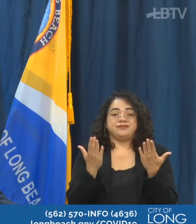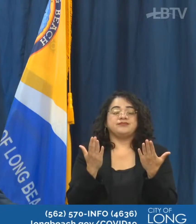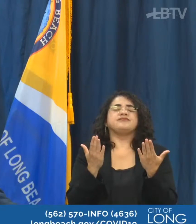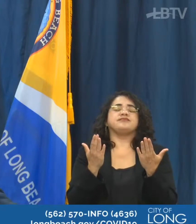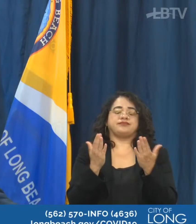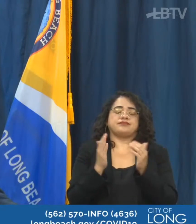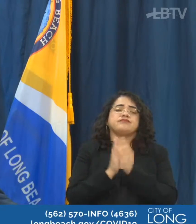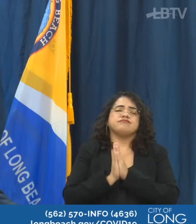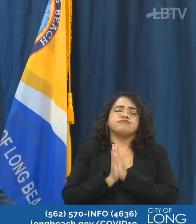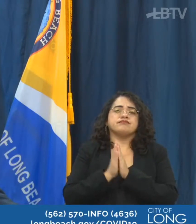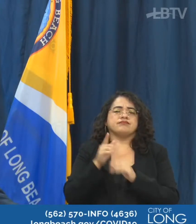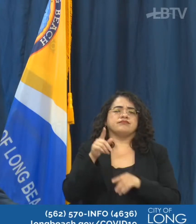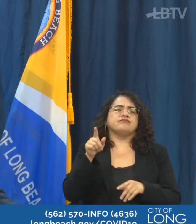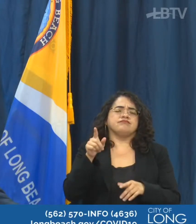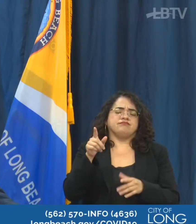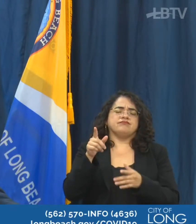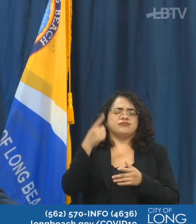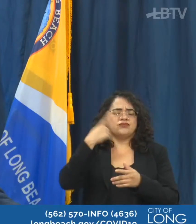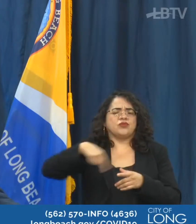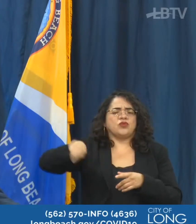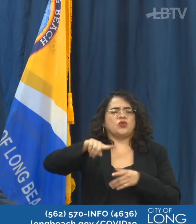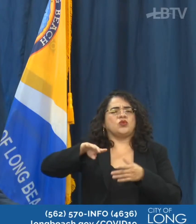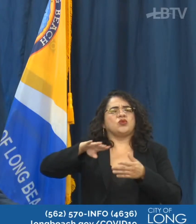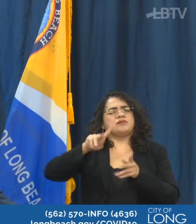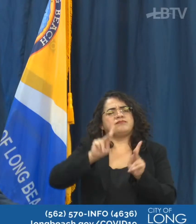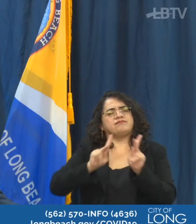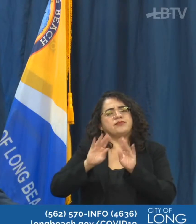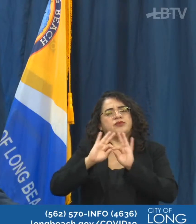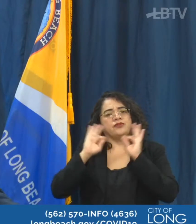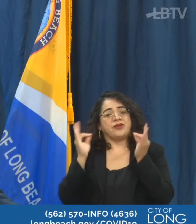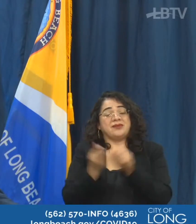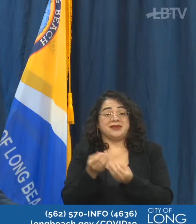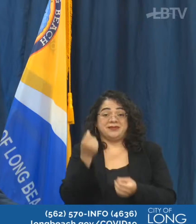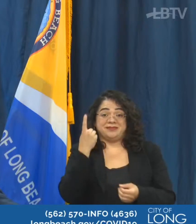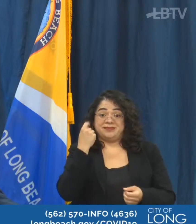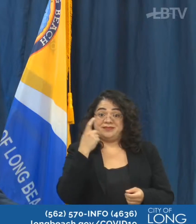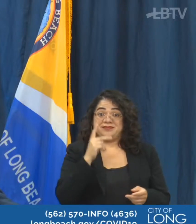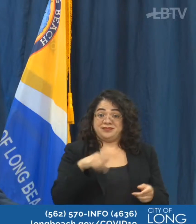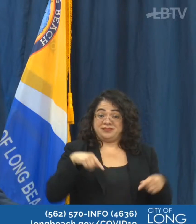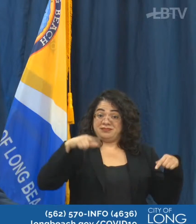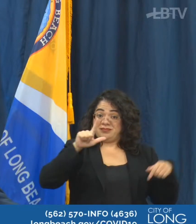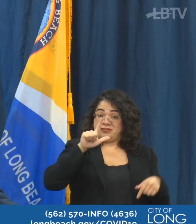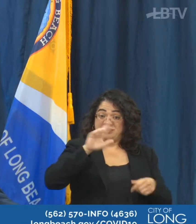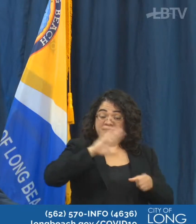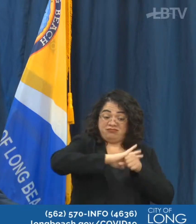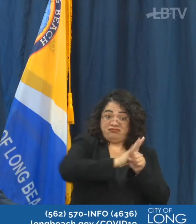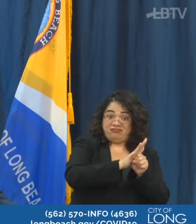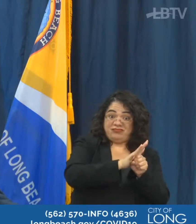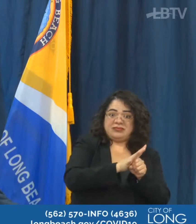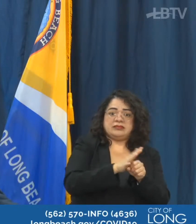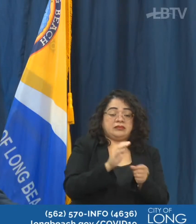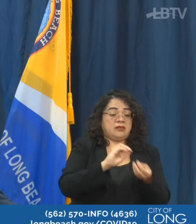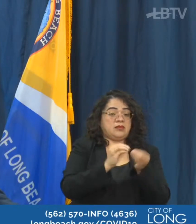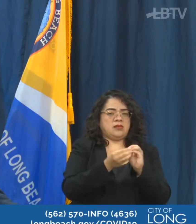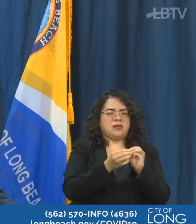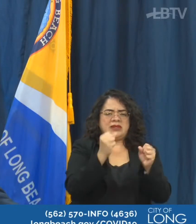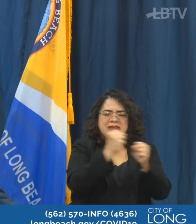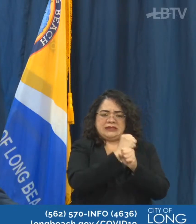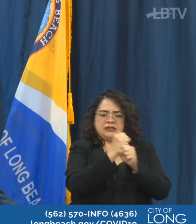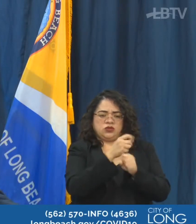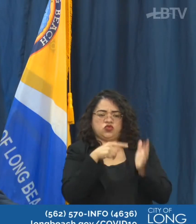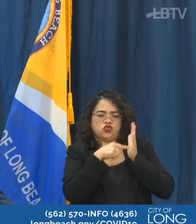our community. COVID continues to, of course, be the leading cause of death in our city in just a short amount of time.